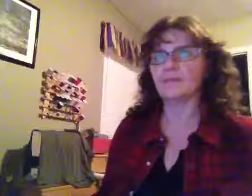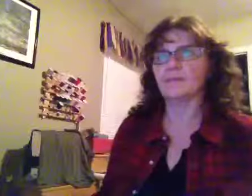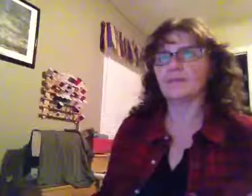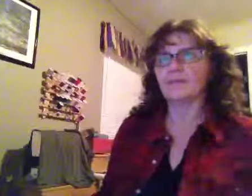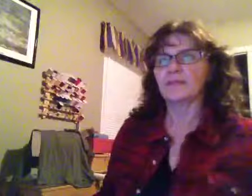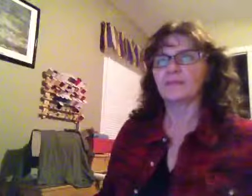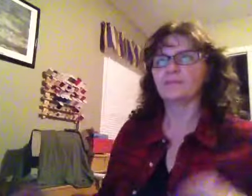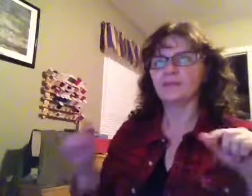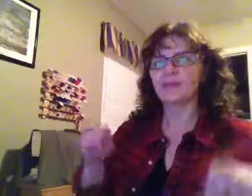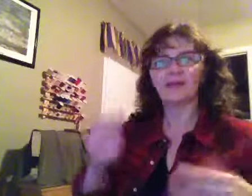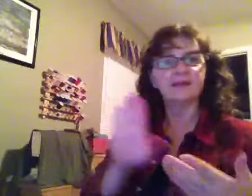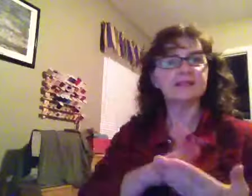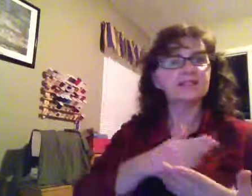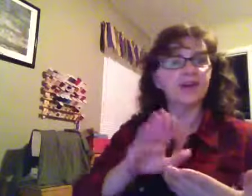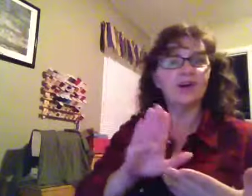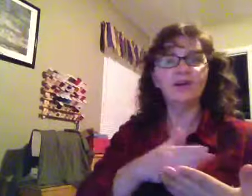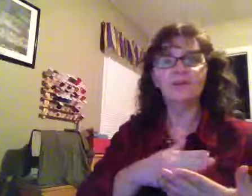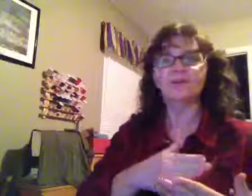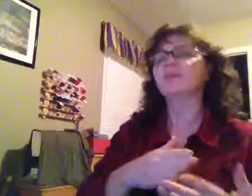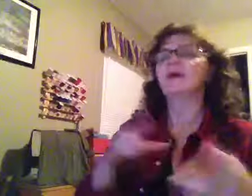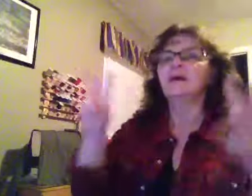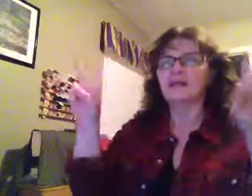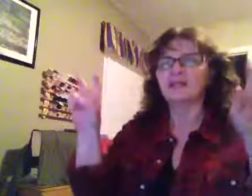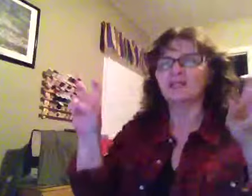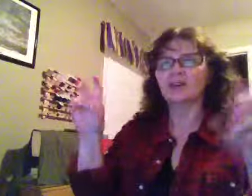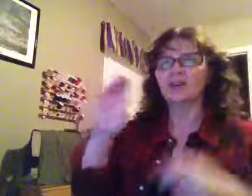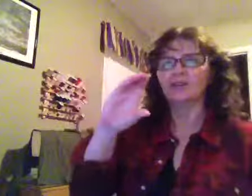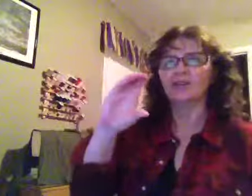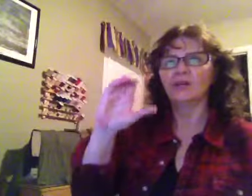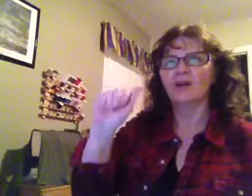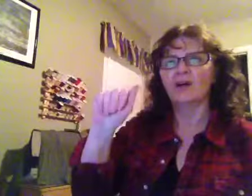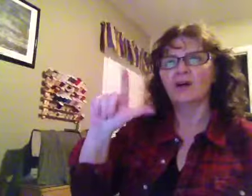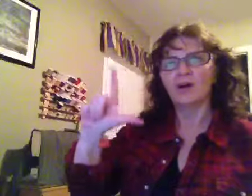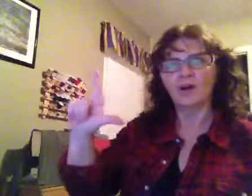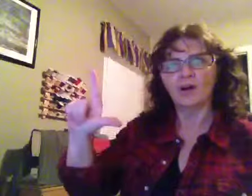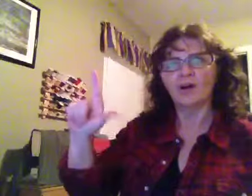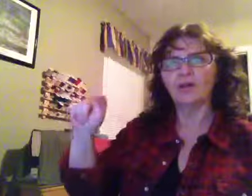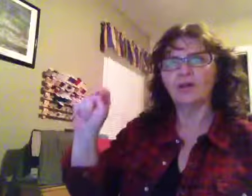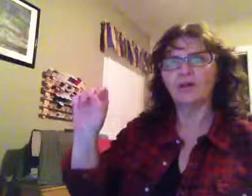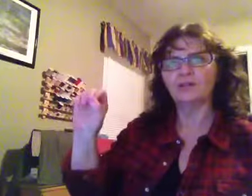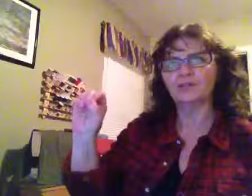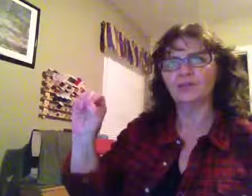Okay, this song is called, Call to